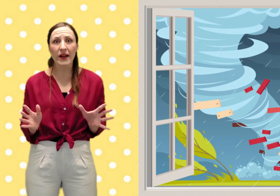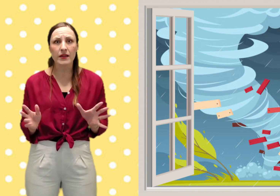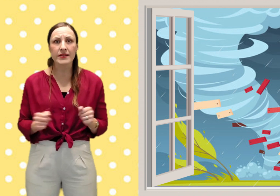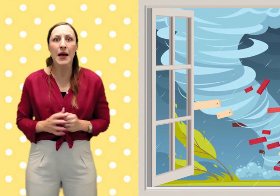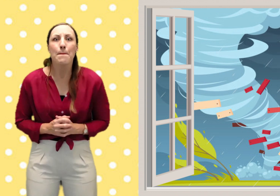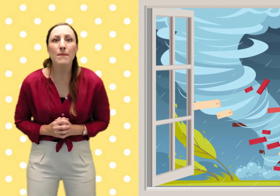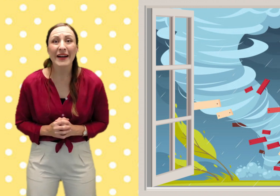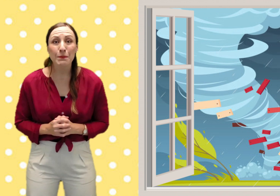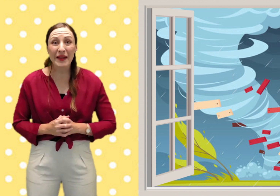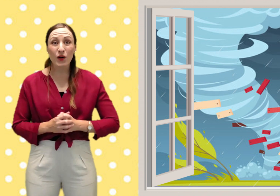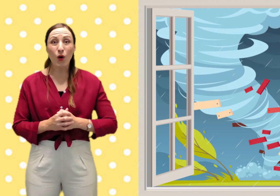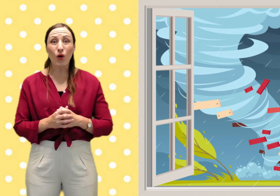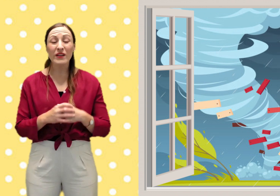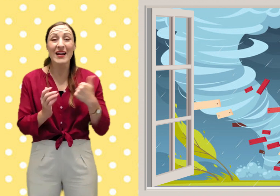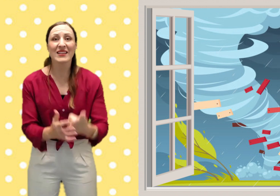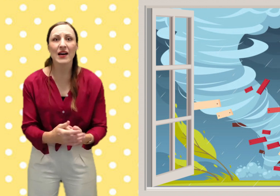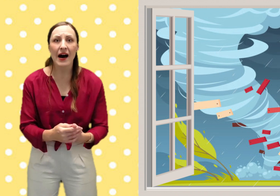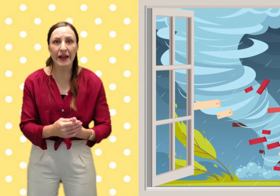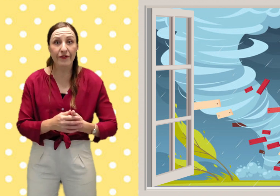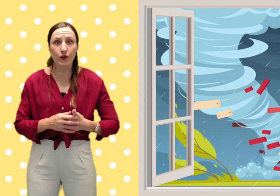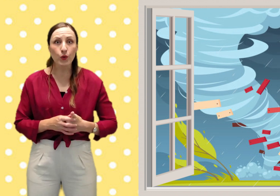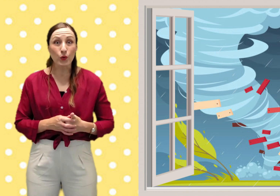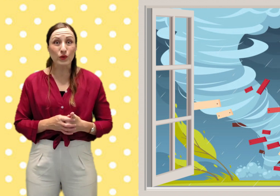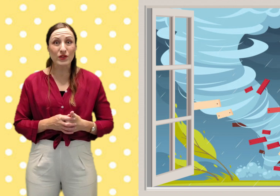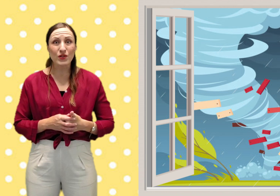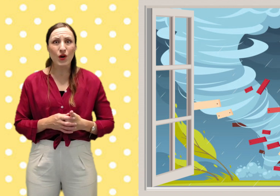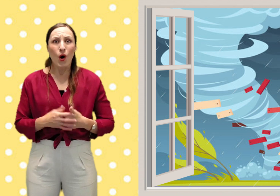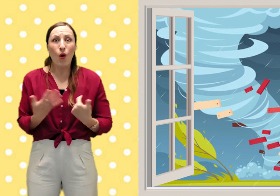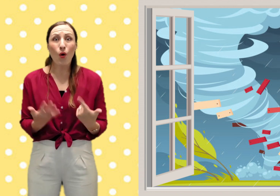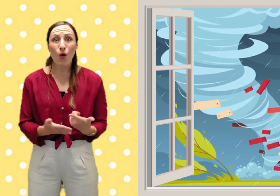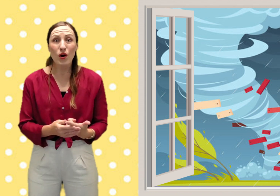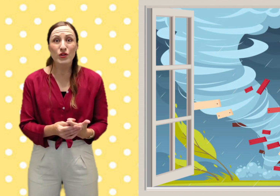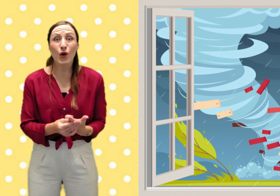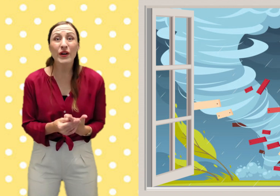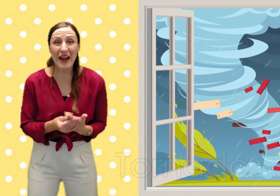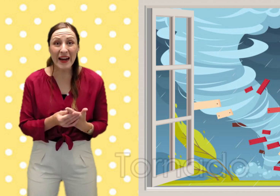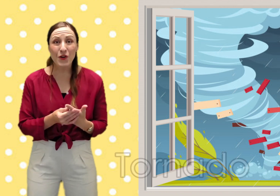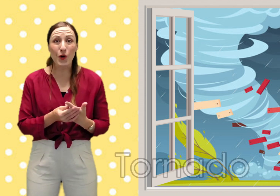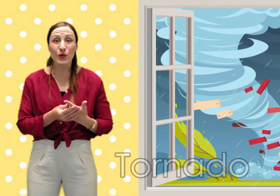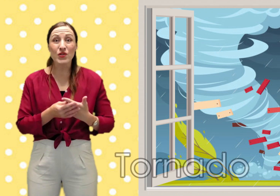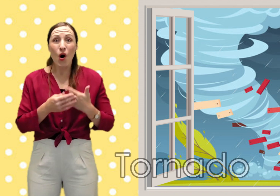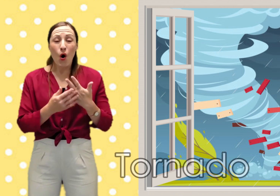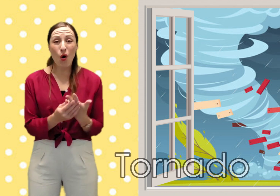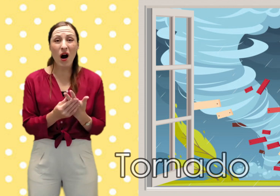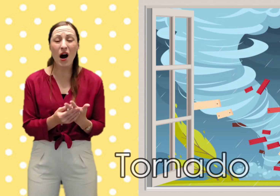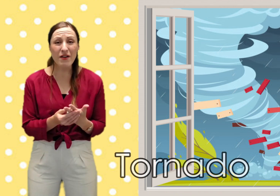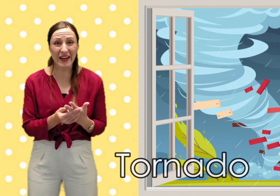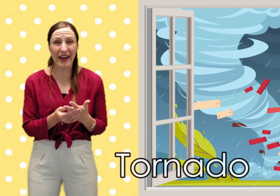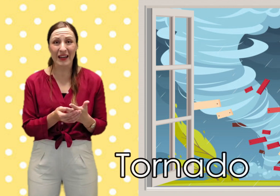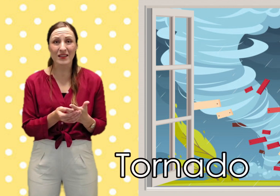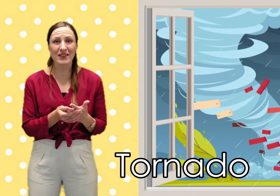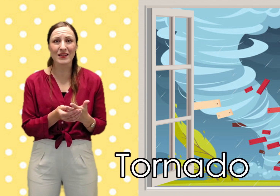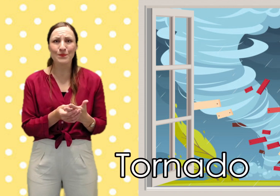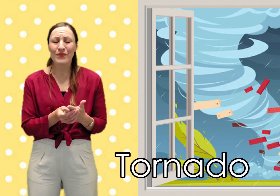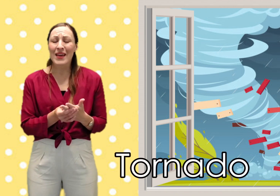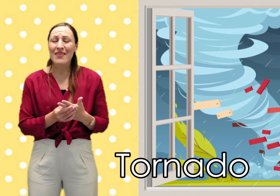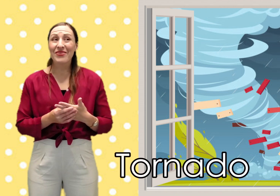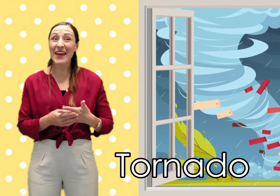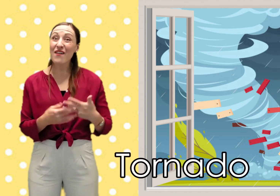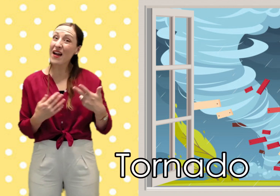winds might be called typhoons or tornadoes or hurricanes they are